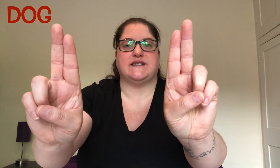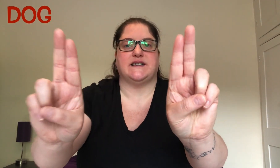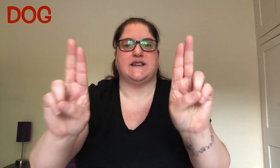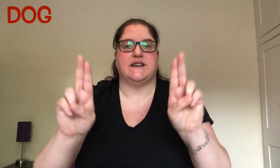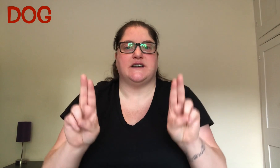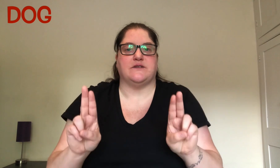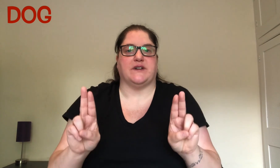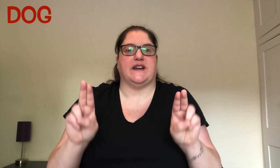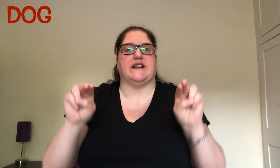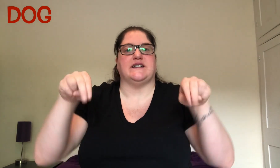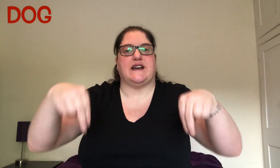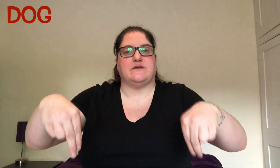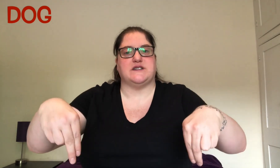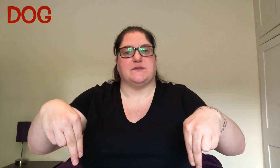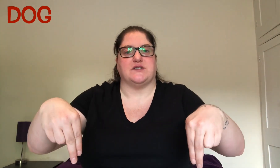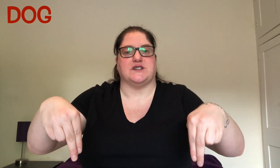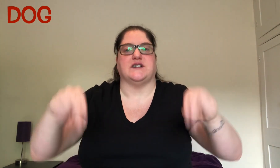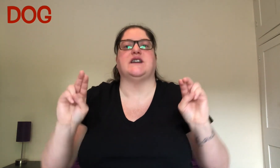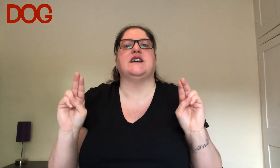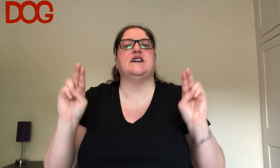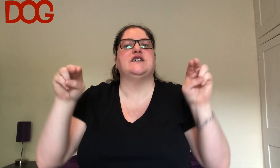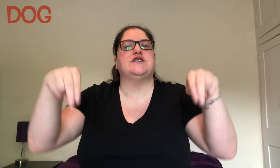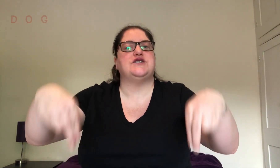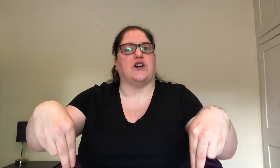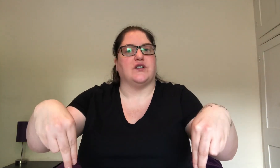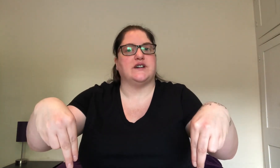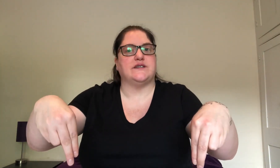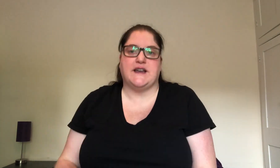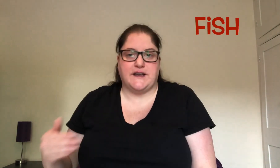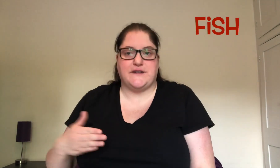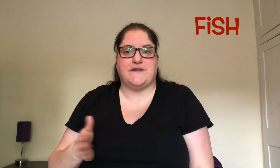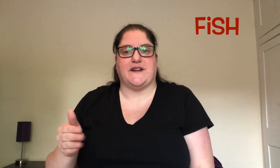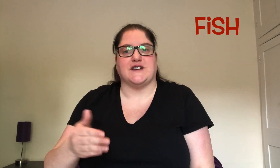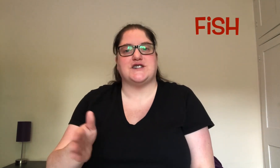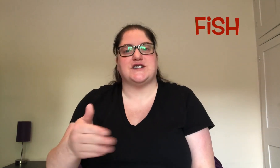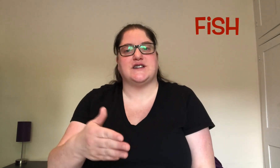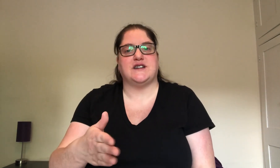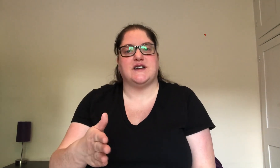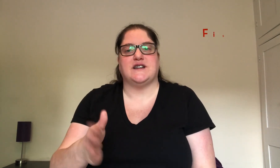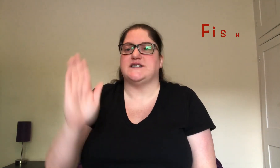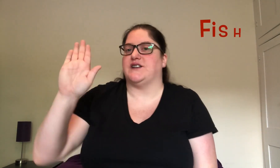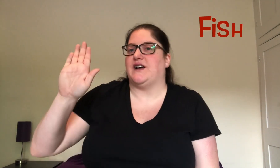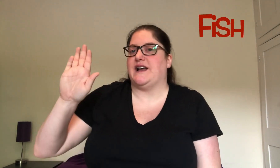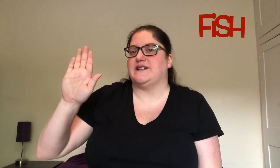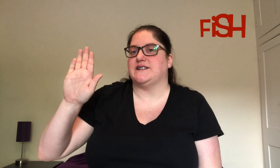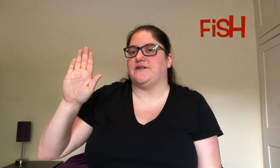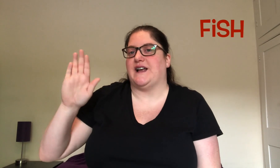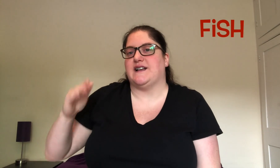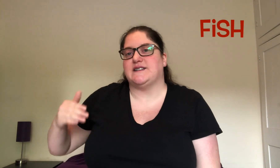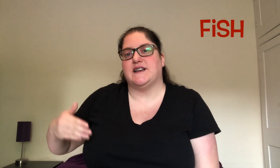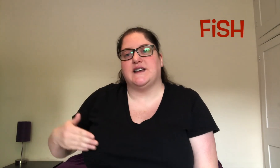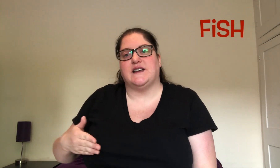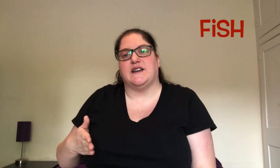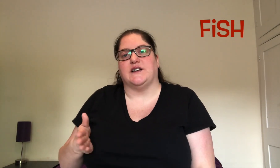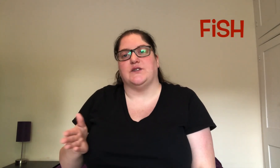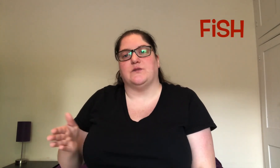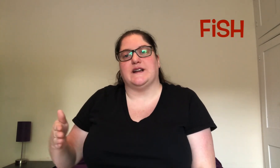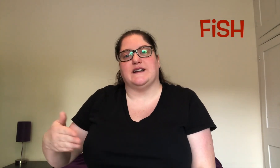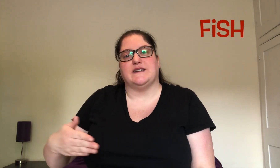bring it in a downwards motion. Dog. Fish. So your hand is flat and you wiggle it